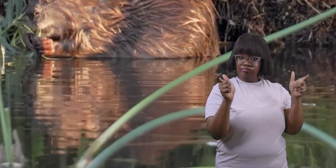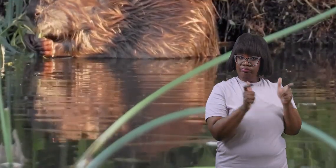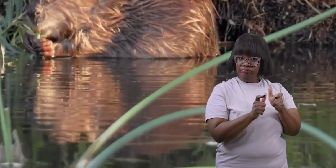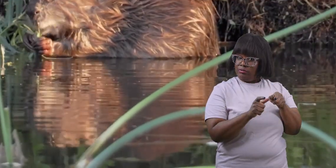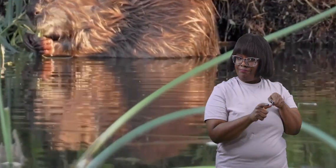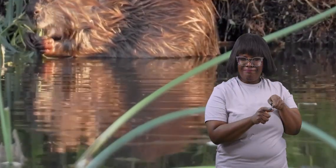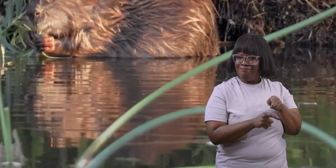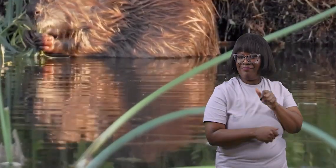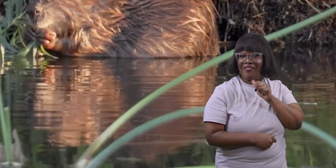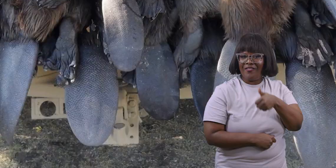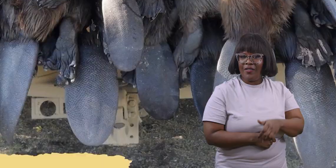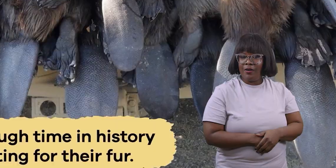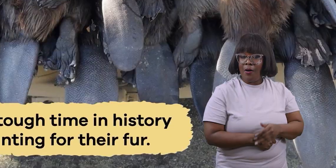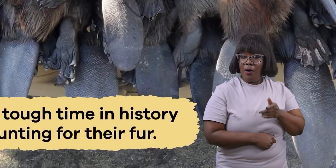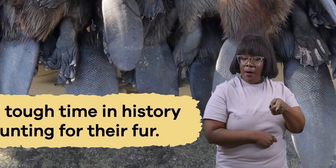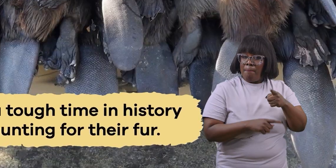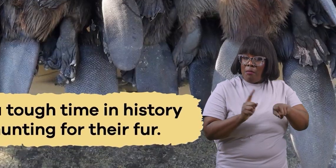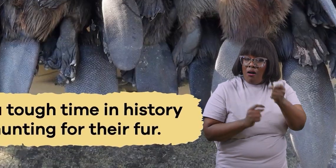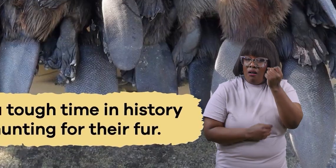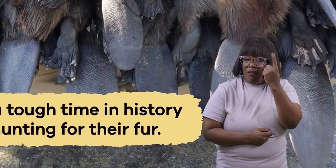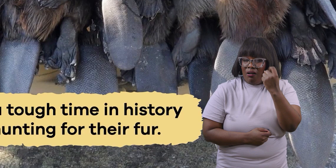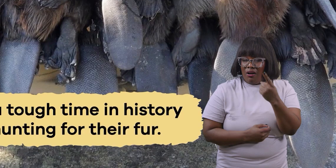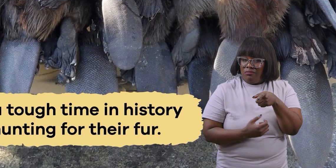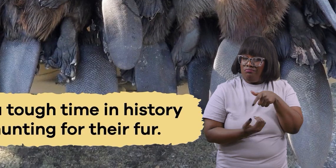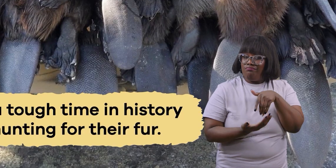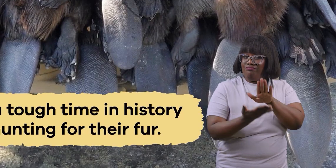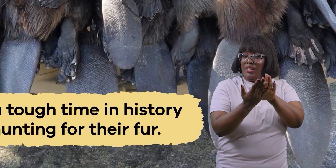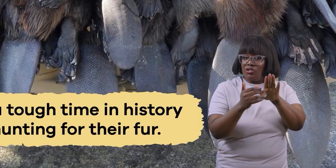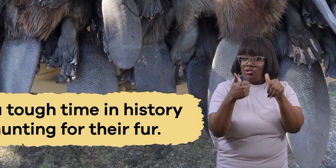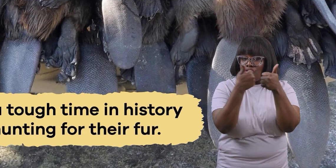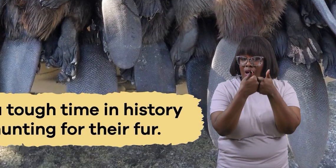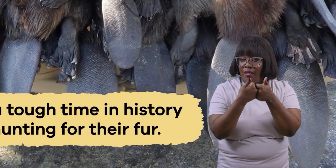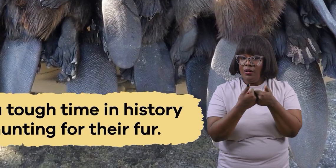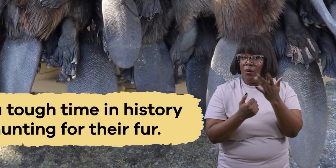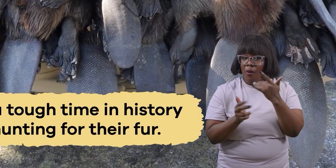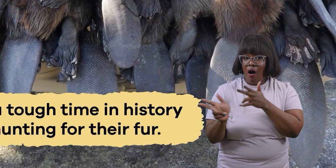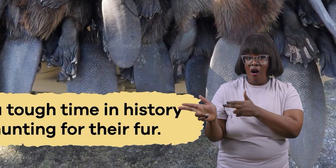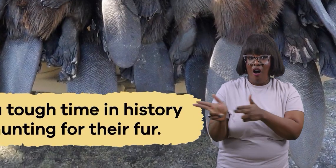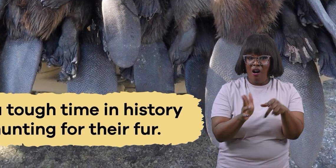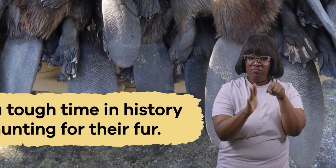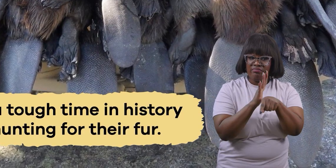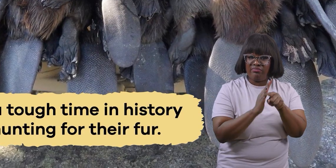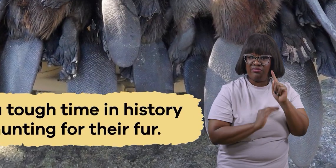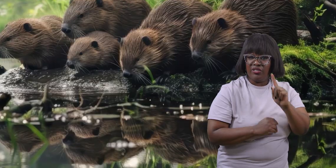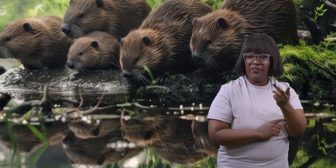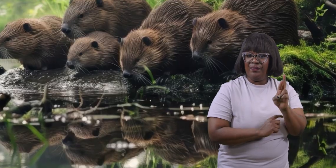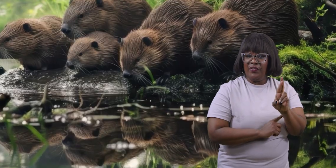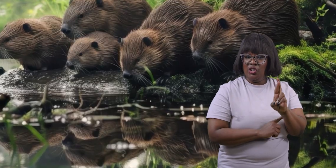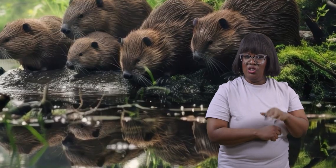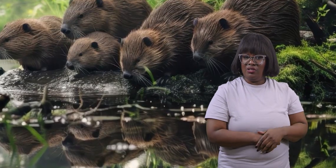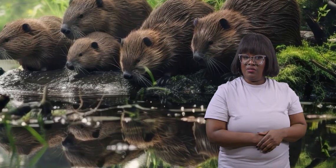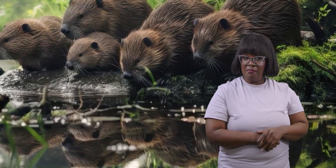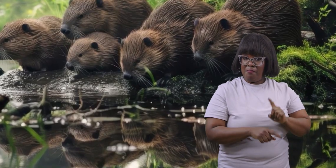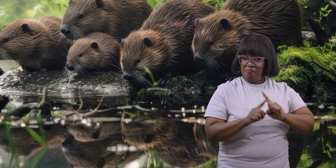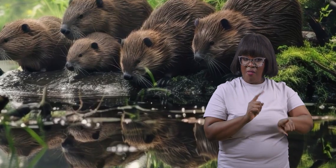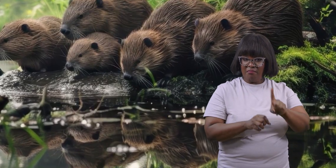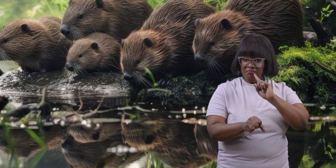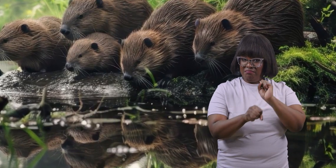not endangered but they faced a tough time in history due to over hunting for their fur they have made a remarkable comeback